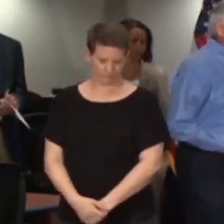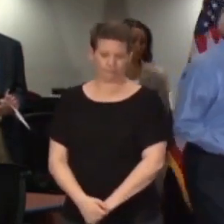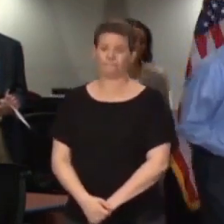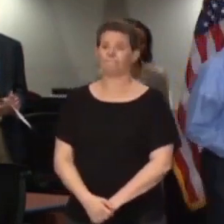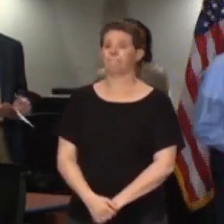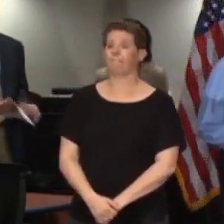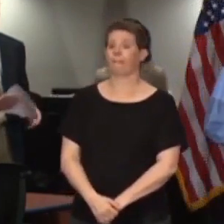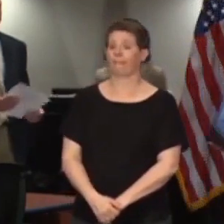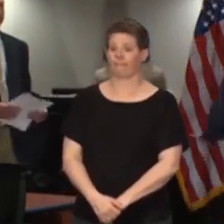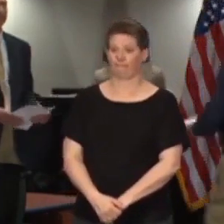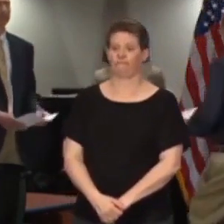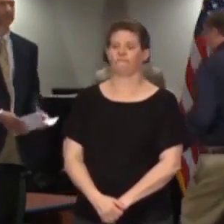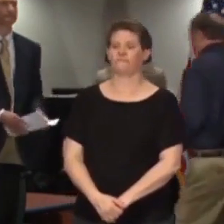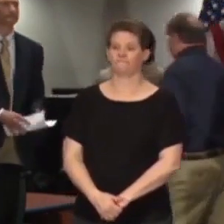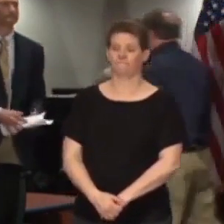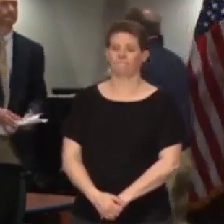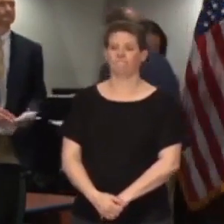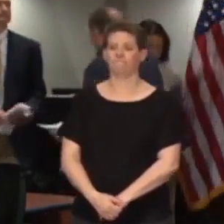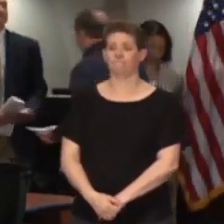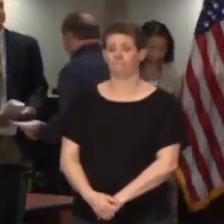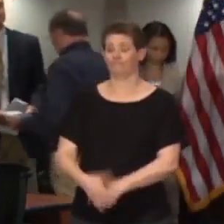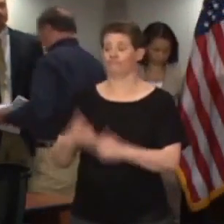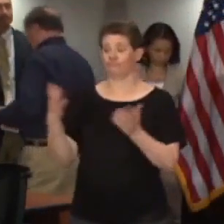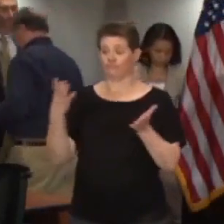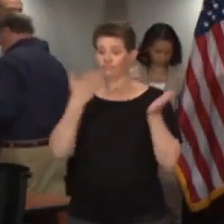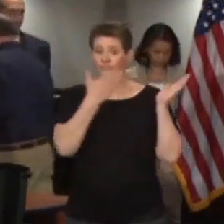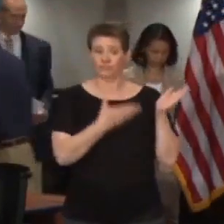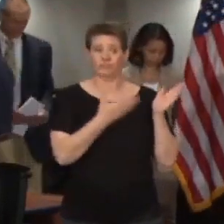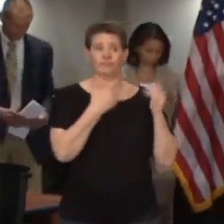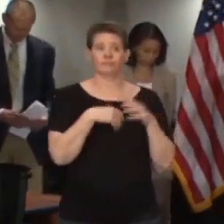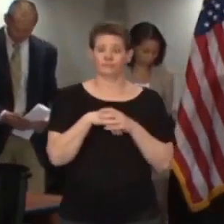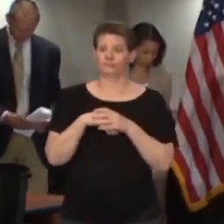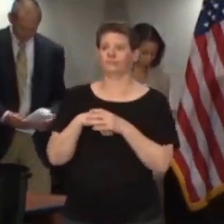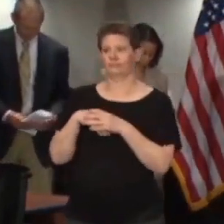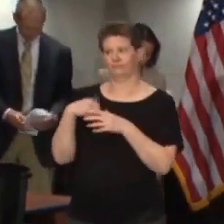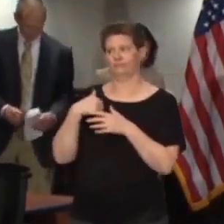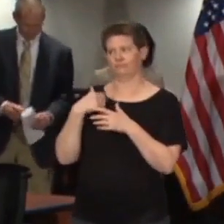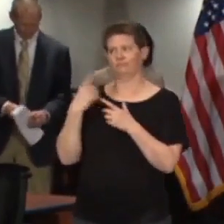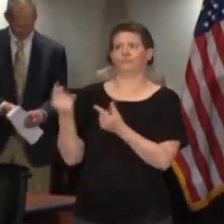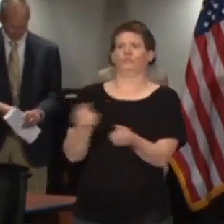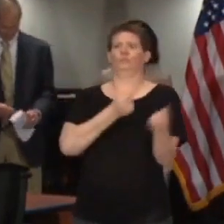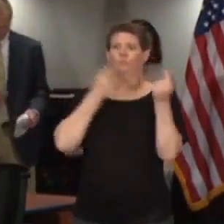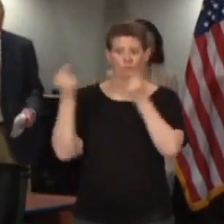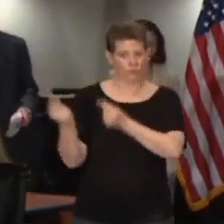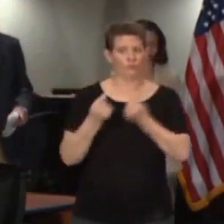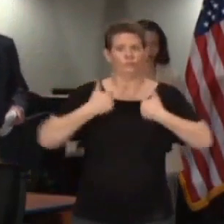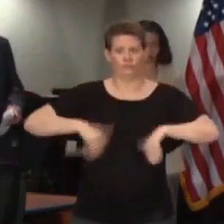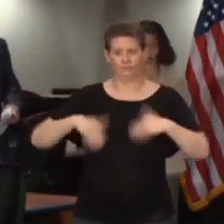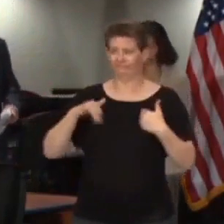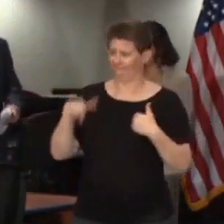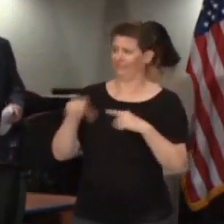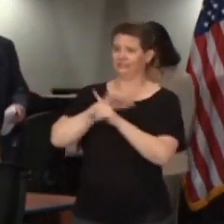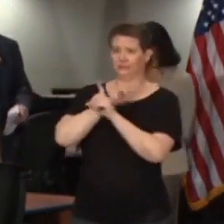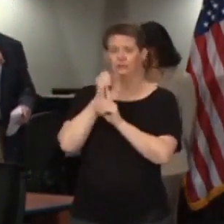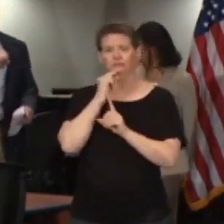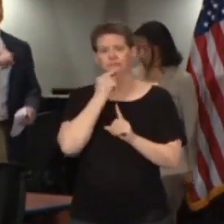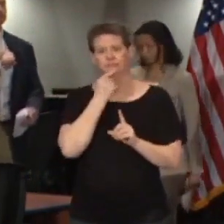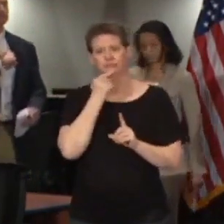Well, as you can can see, there's been a lot of work done. We have a very serious situation,